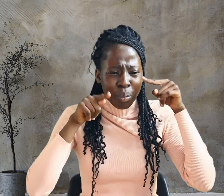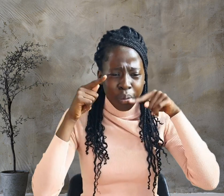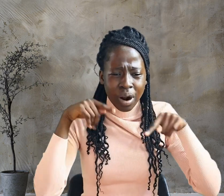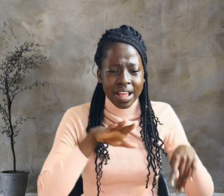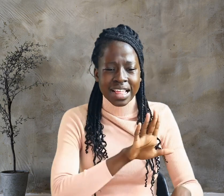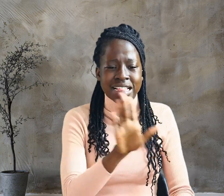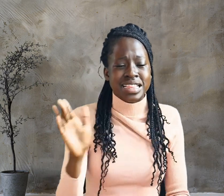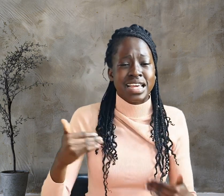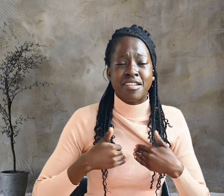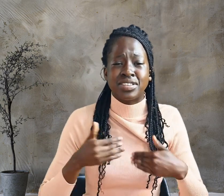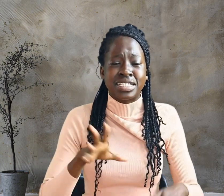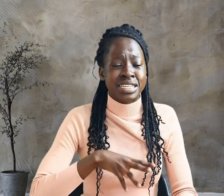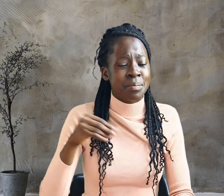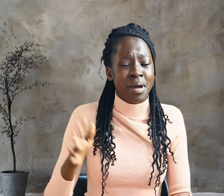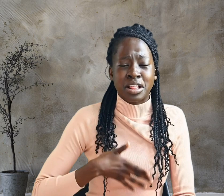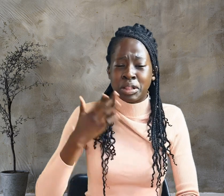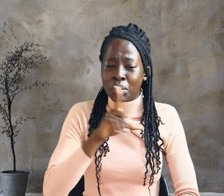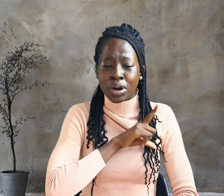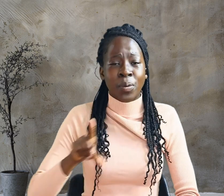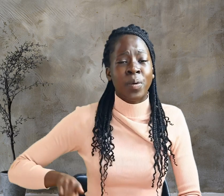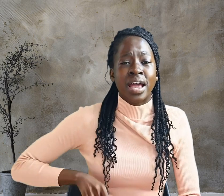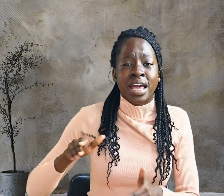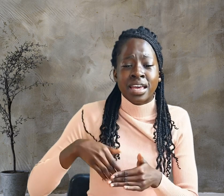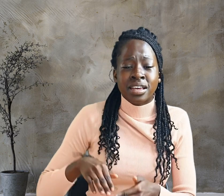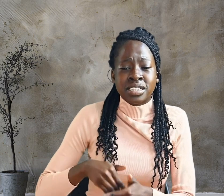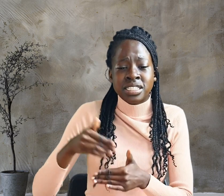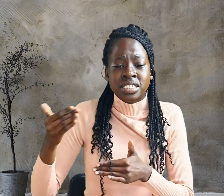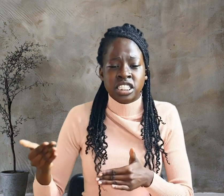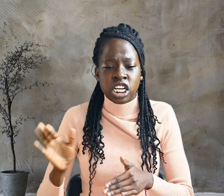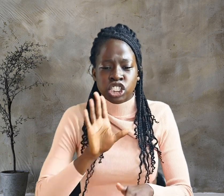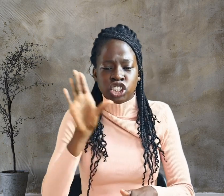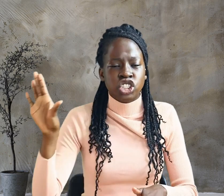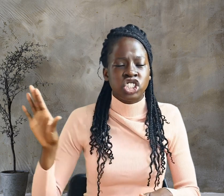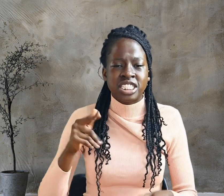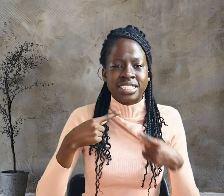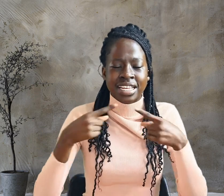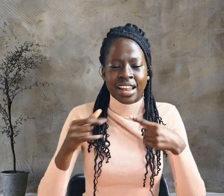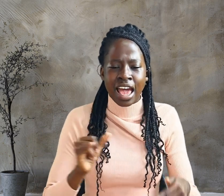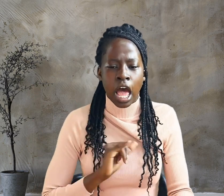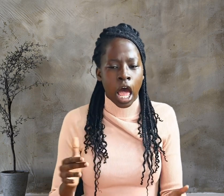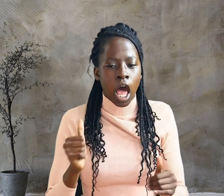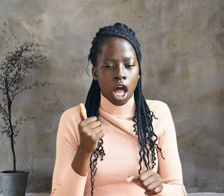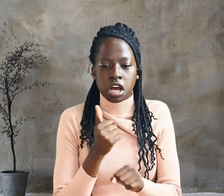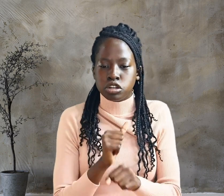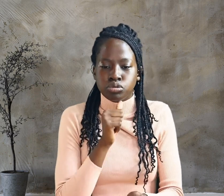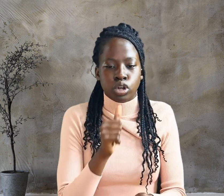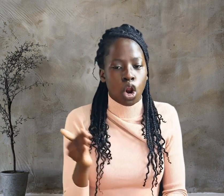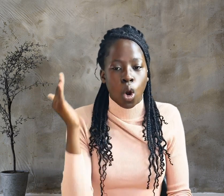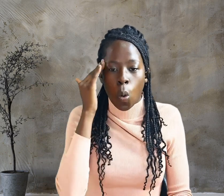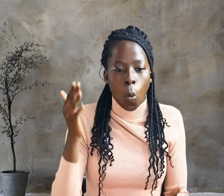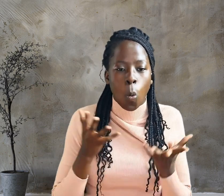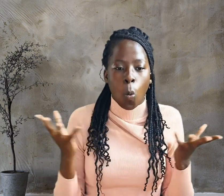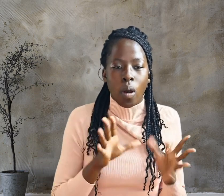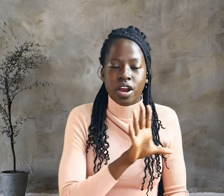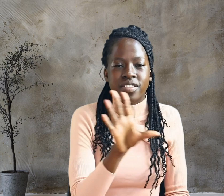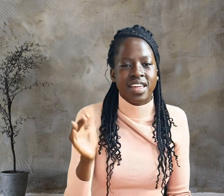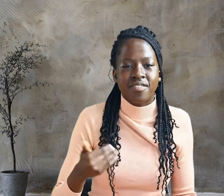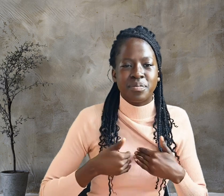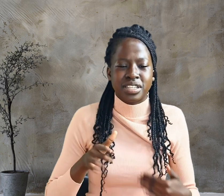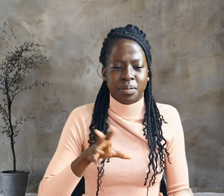They have taken my Lord away, she said, and I don't know where they have put him.